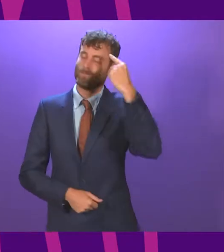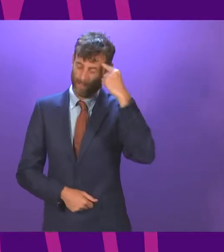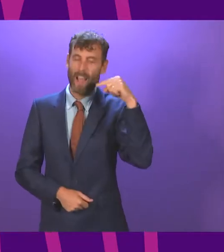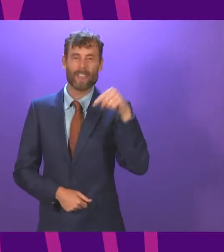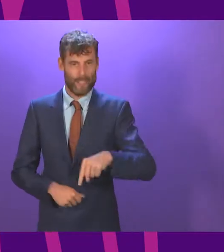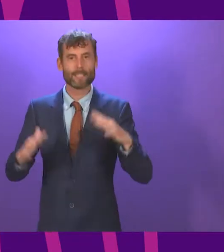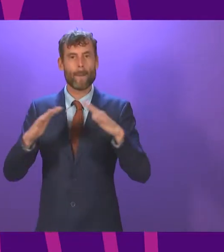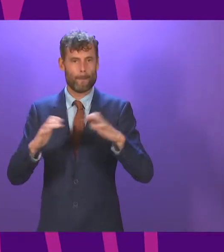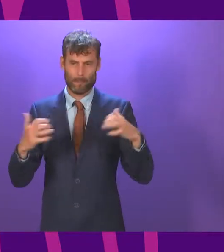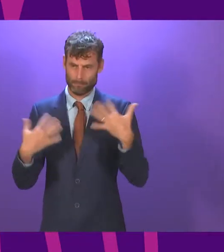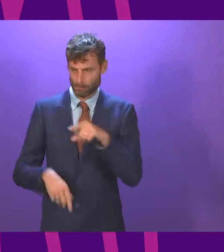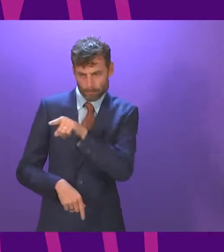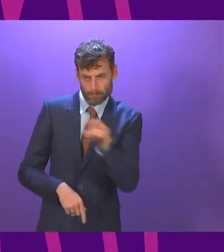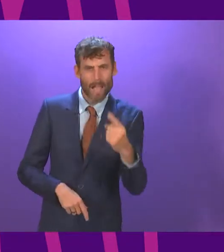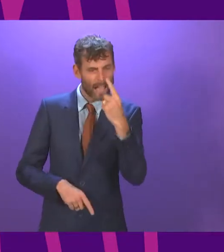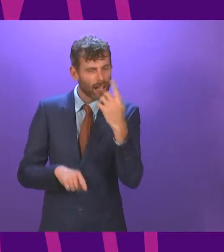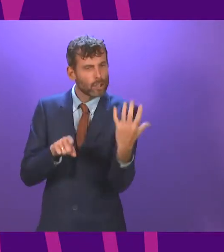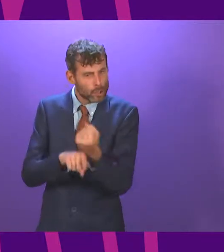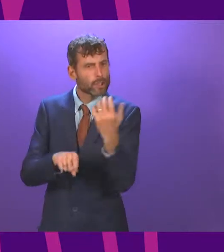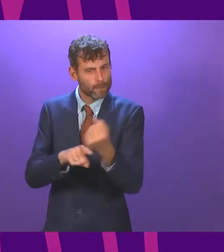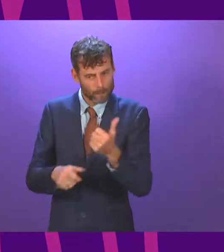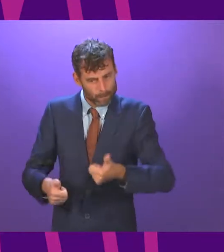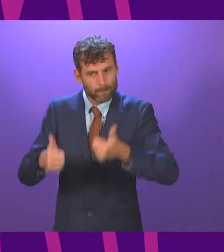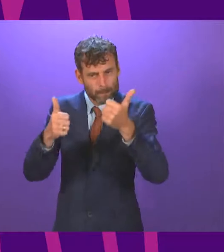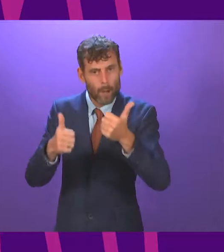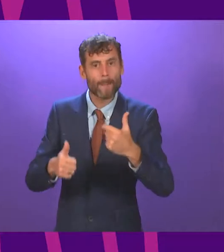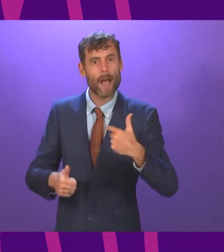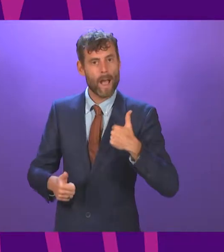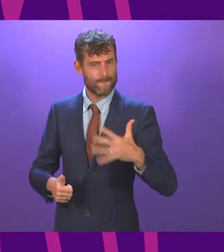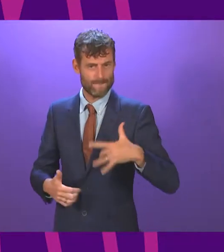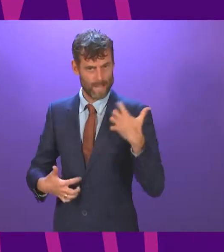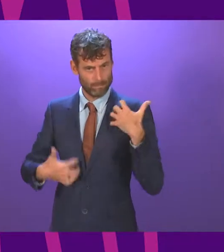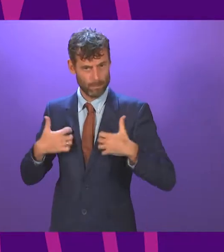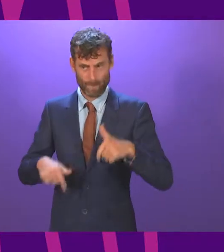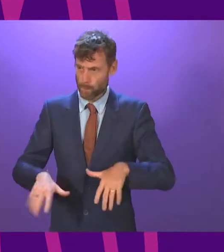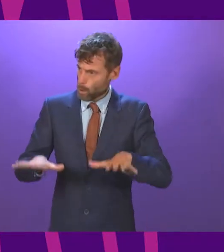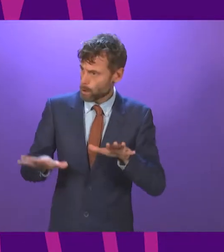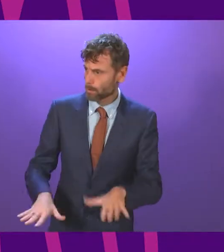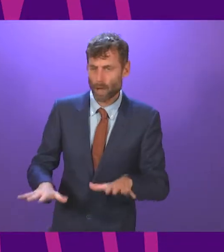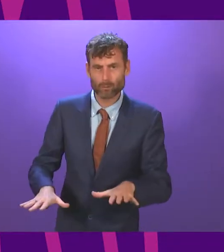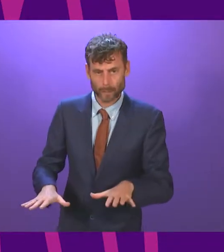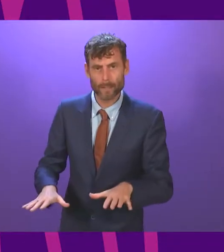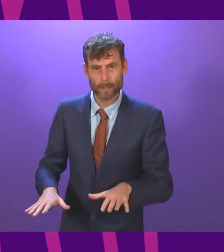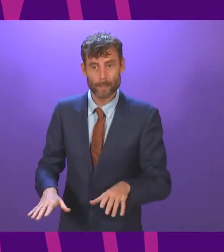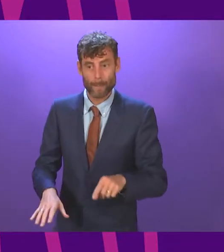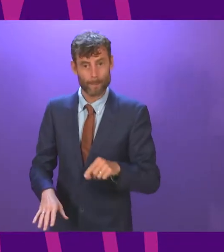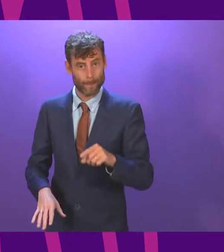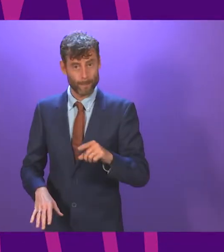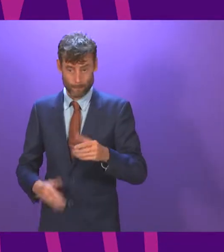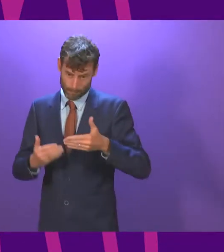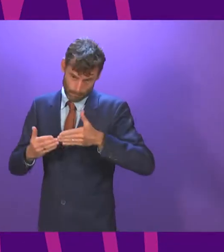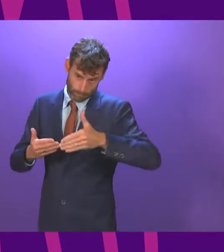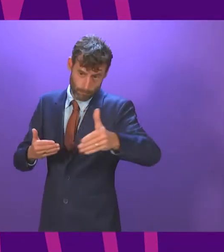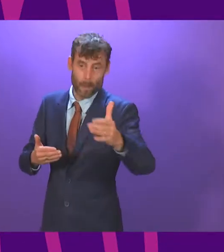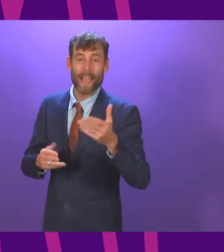parliament can achieve well. It has also left me excited for our nation at the scope of this parliament could have